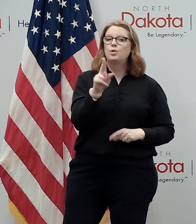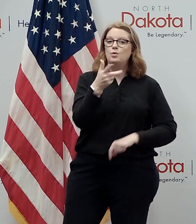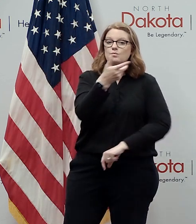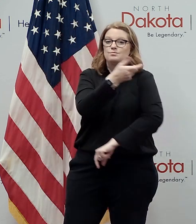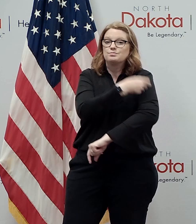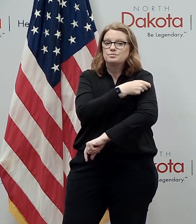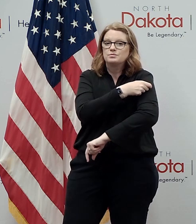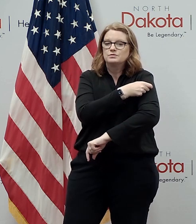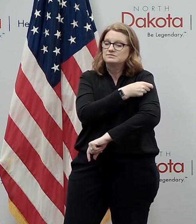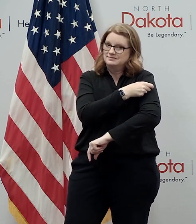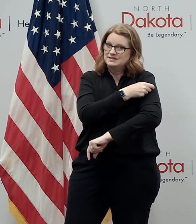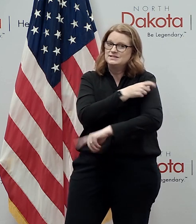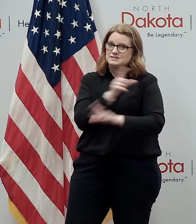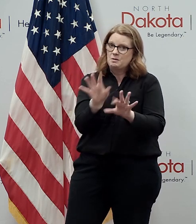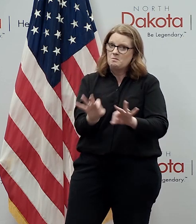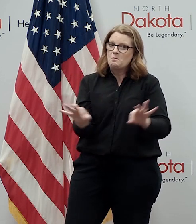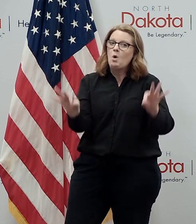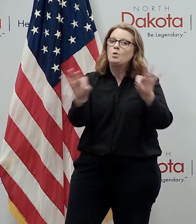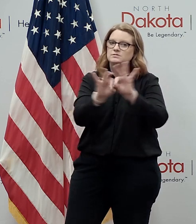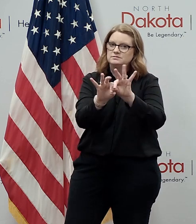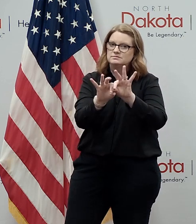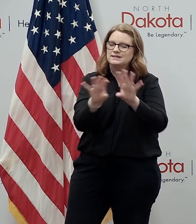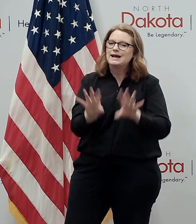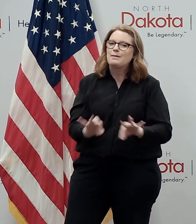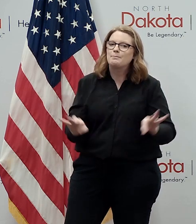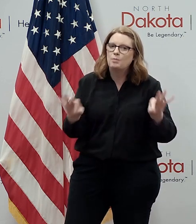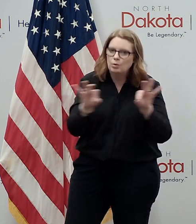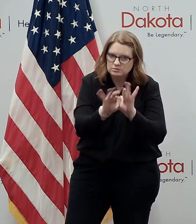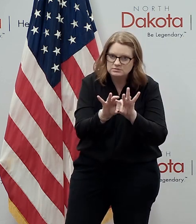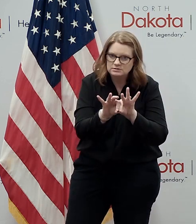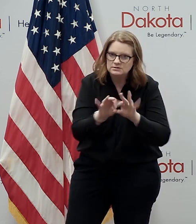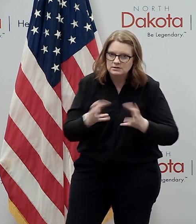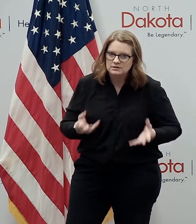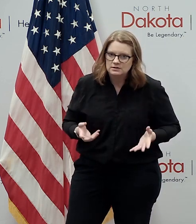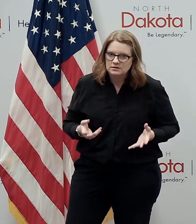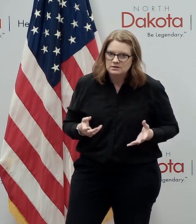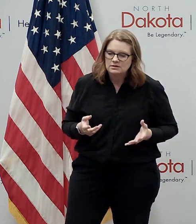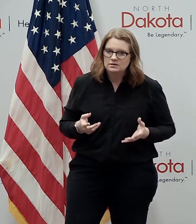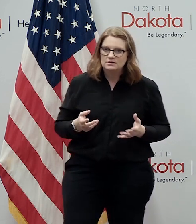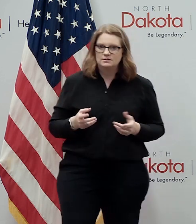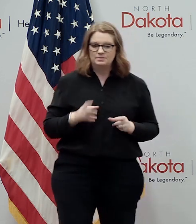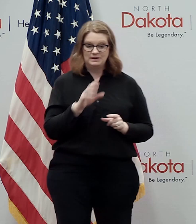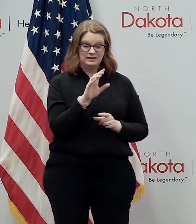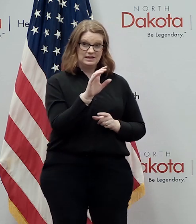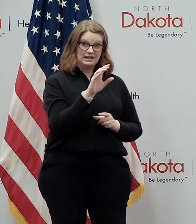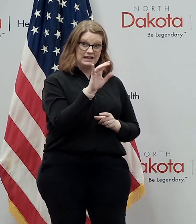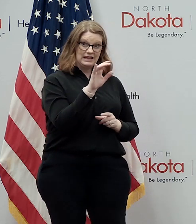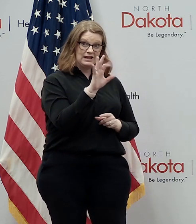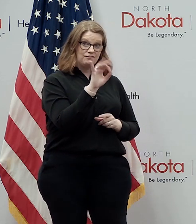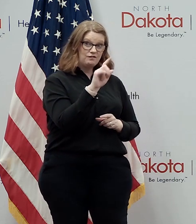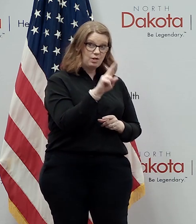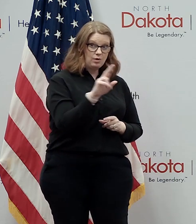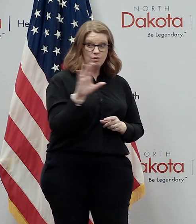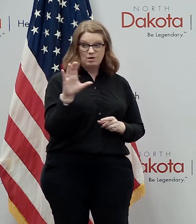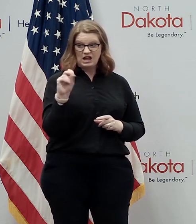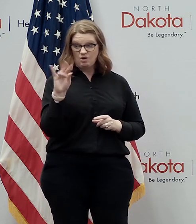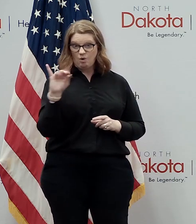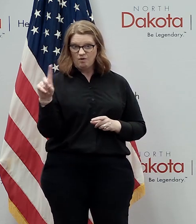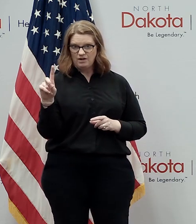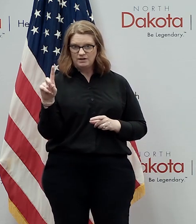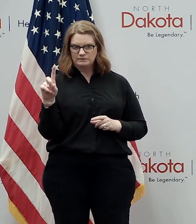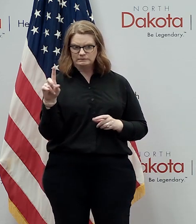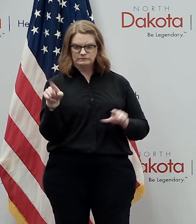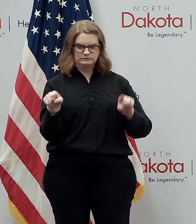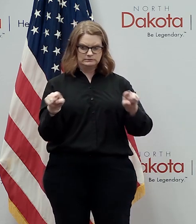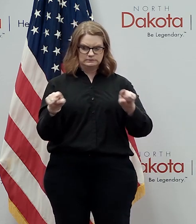important than ever it'll be difficult to differentiate between influenza and covid without testing and this